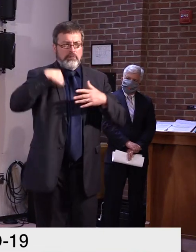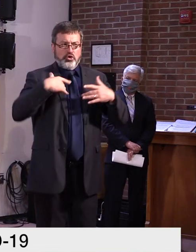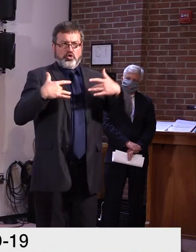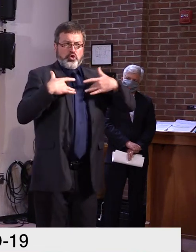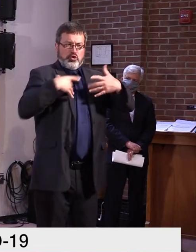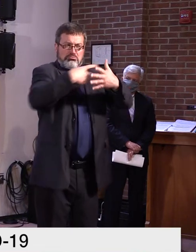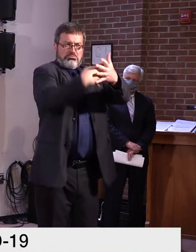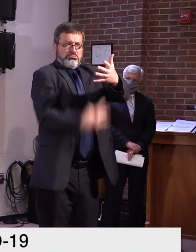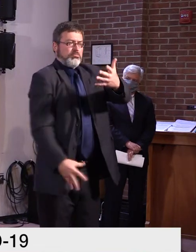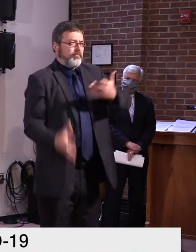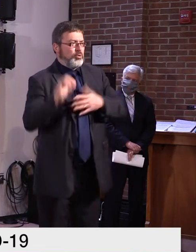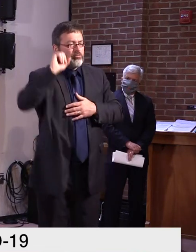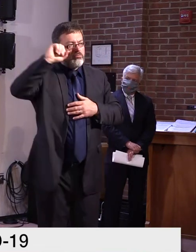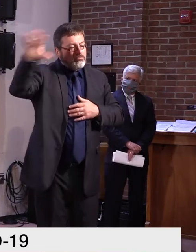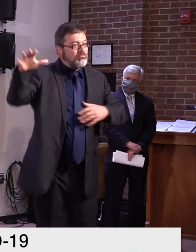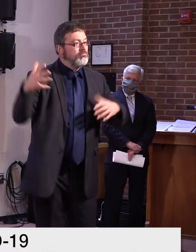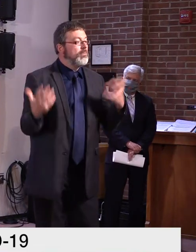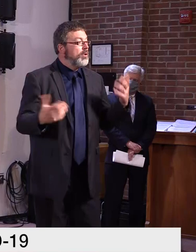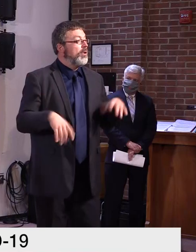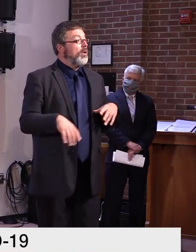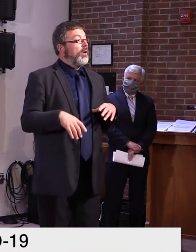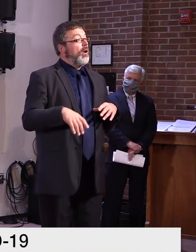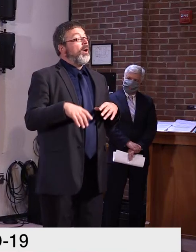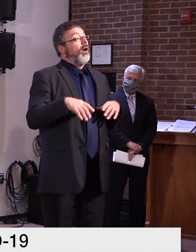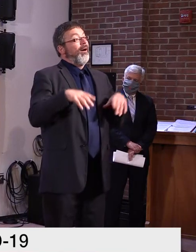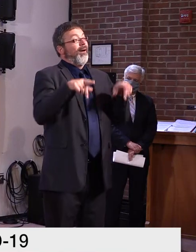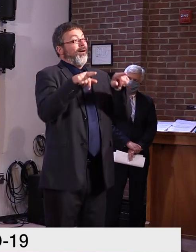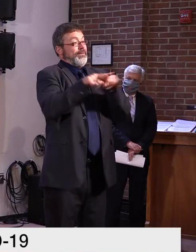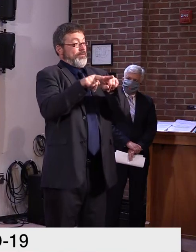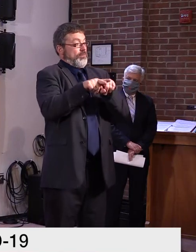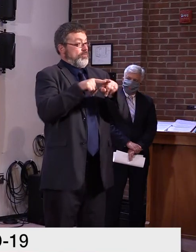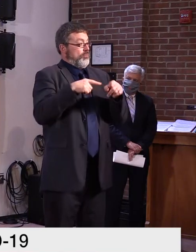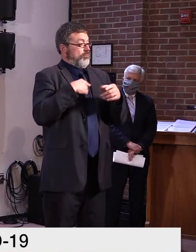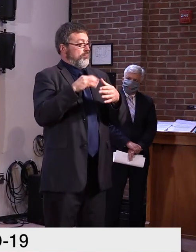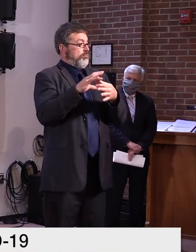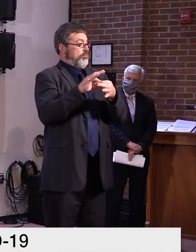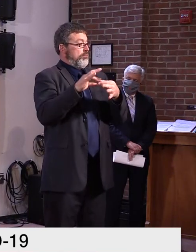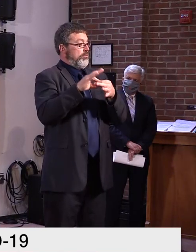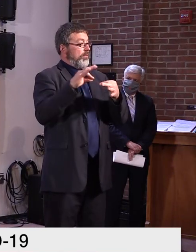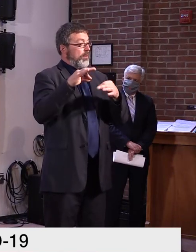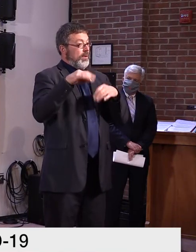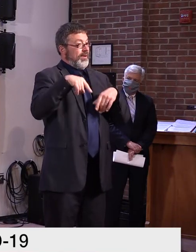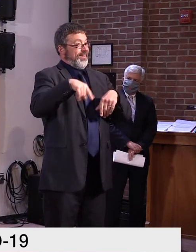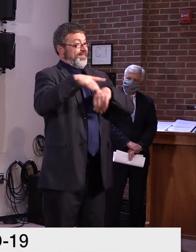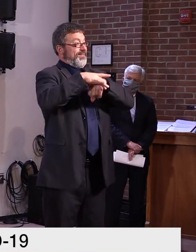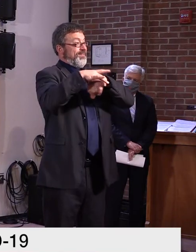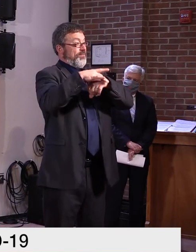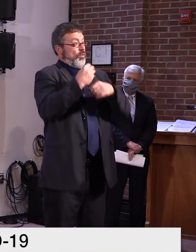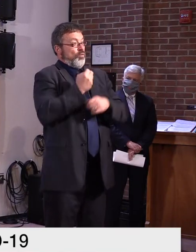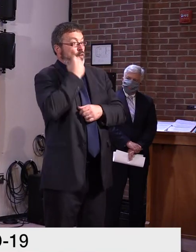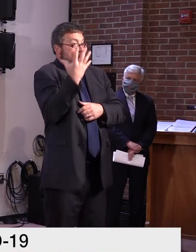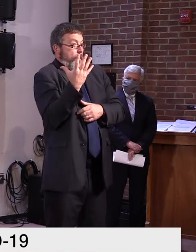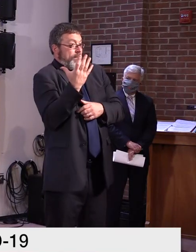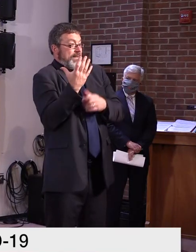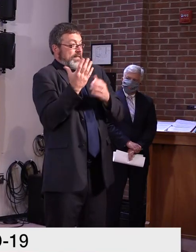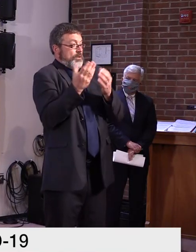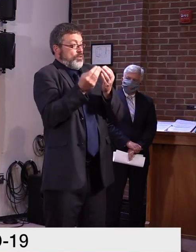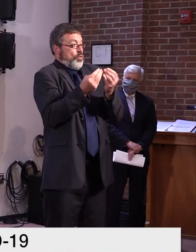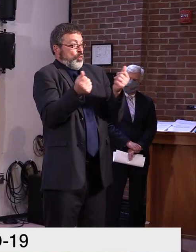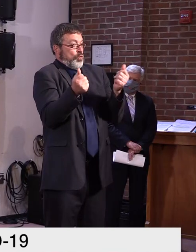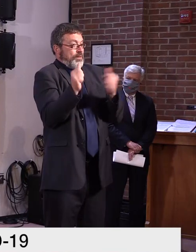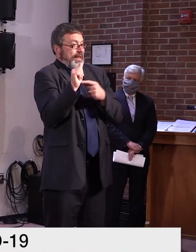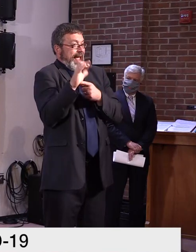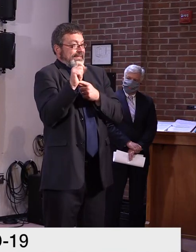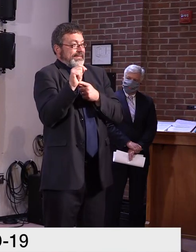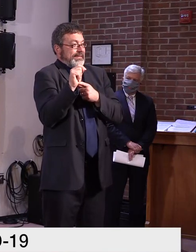the, the title, uh, is a global warming solutions act. Um, but when I really look at the bill, I don't, I don't see any solutions in there.